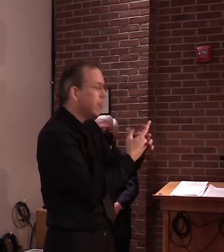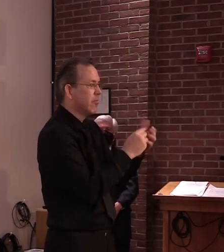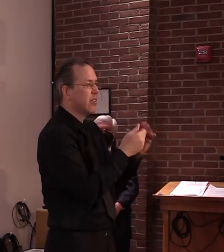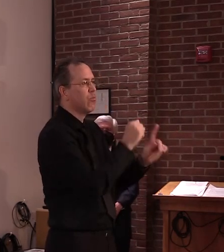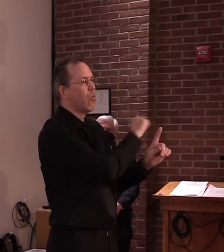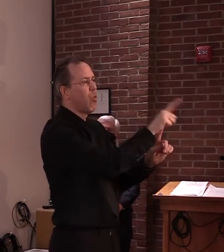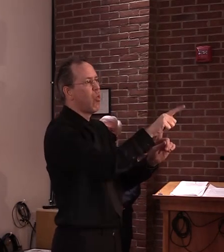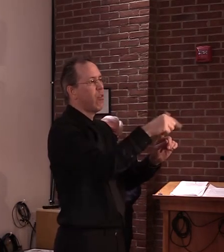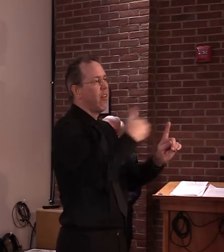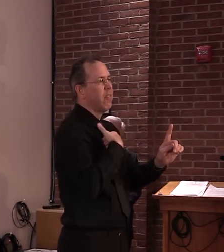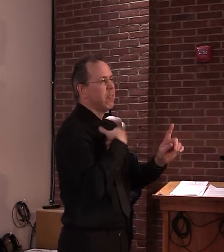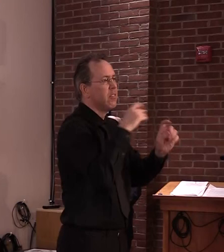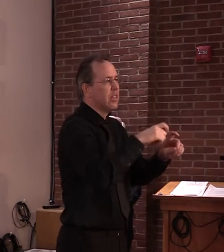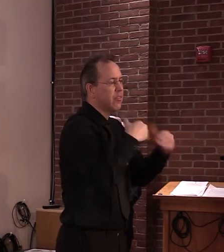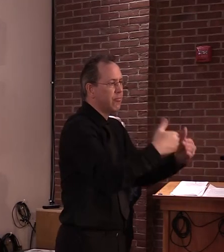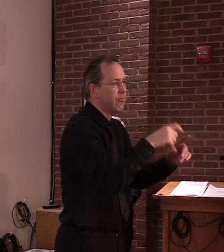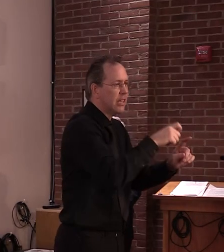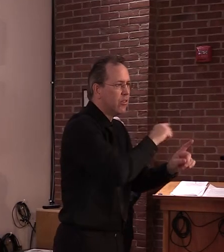residents get tested.